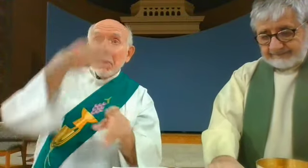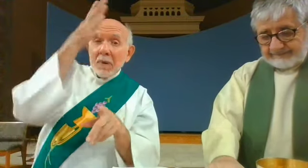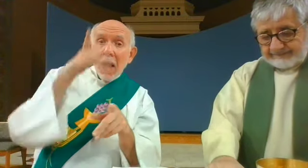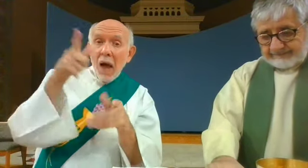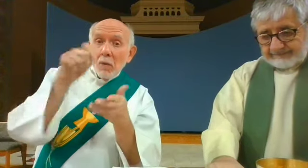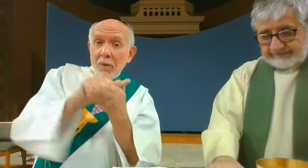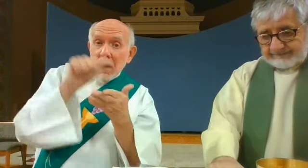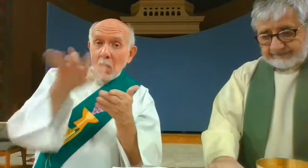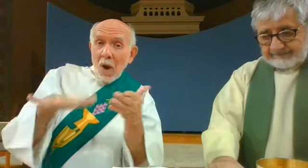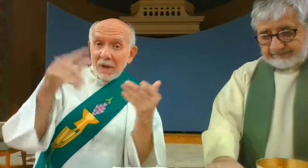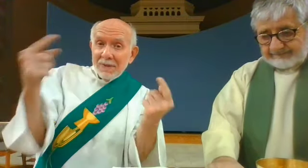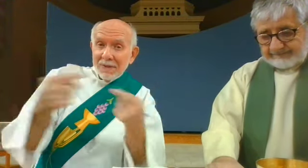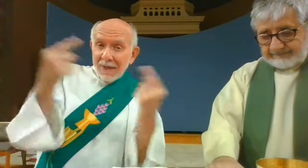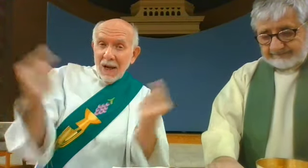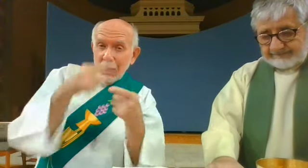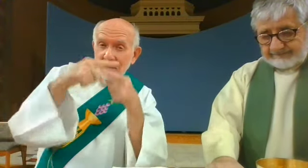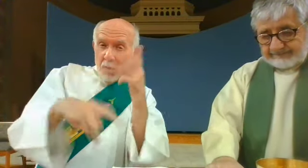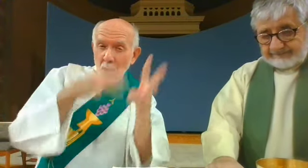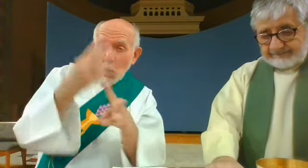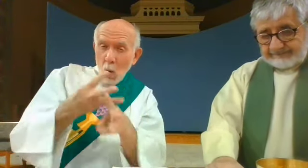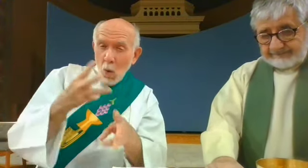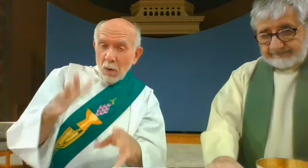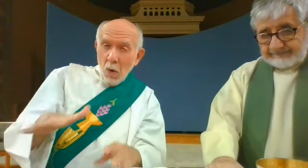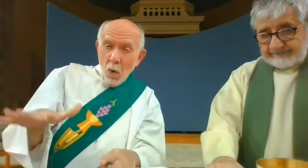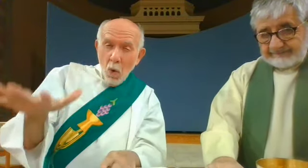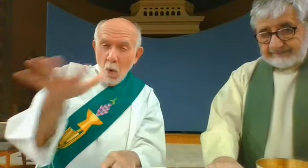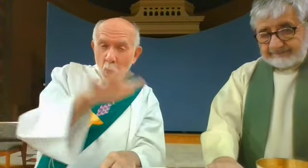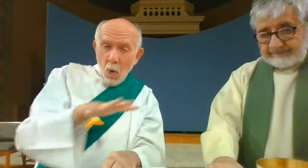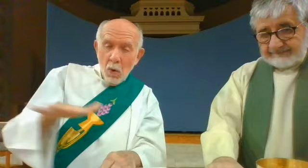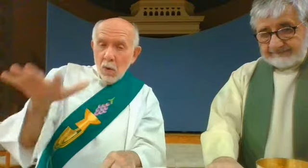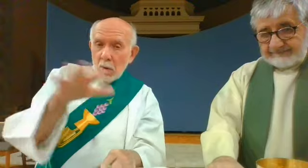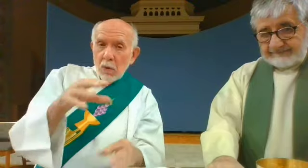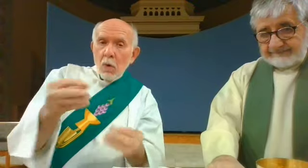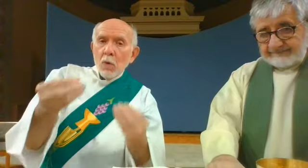away the sins of the world. Grant us peace.